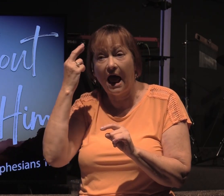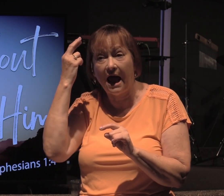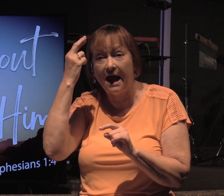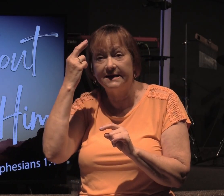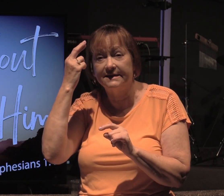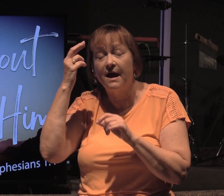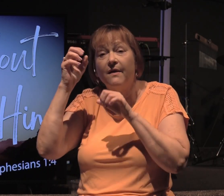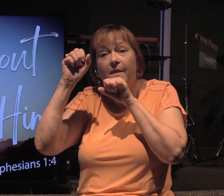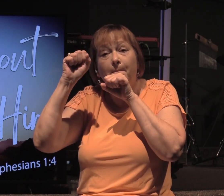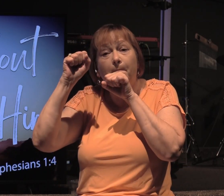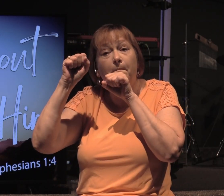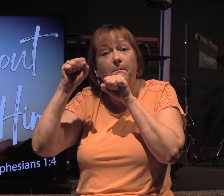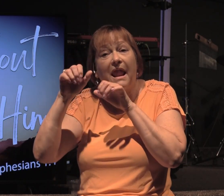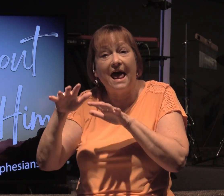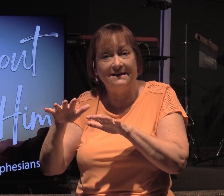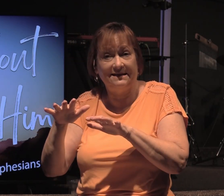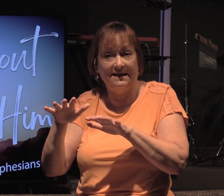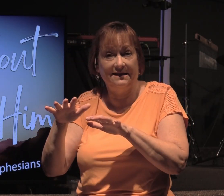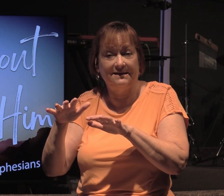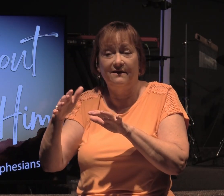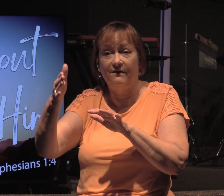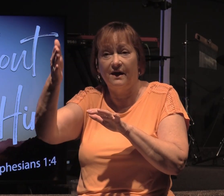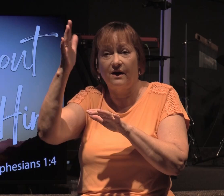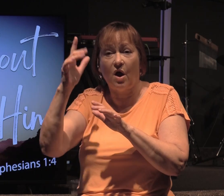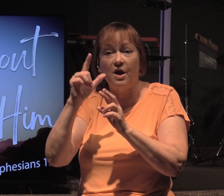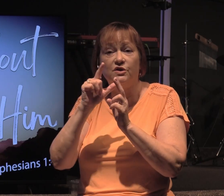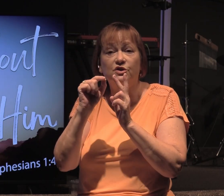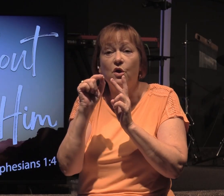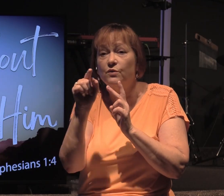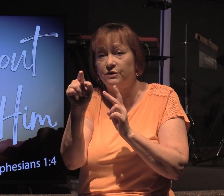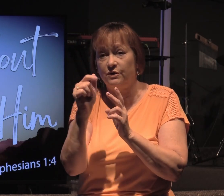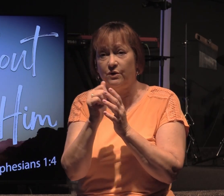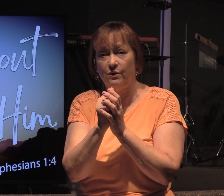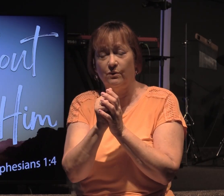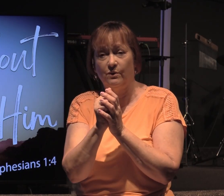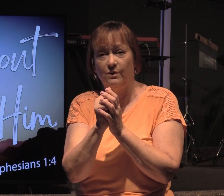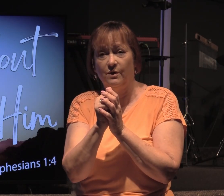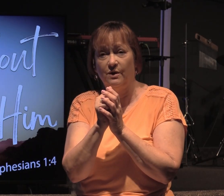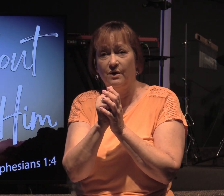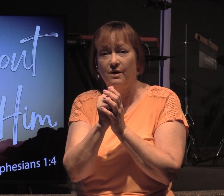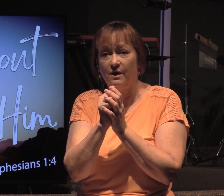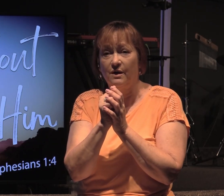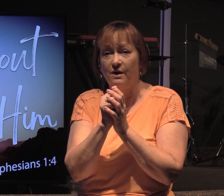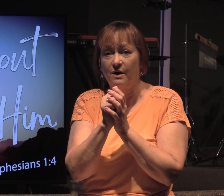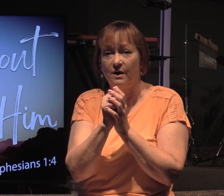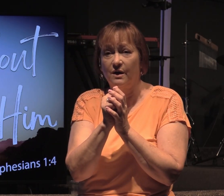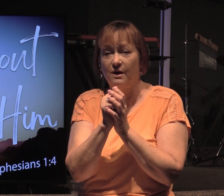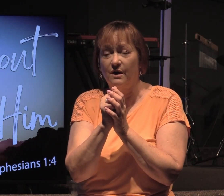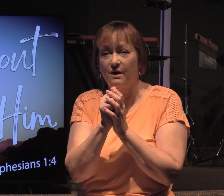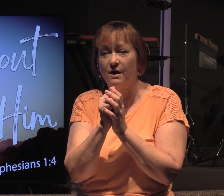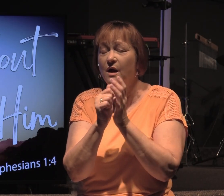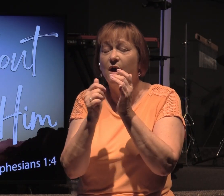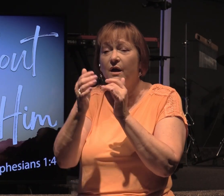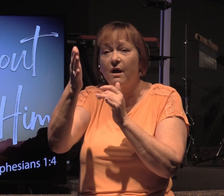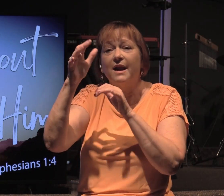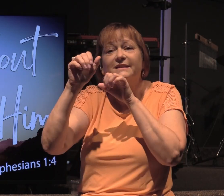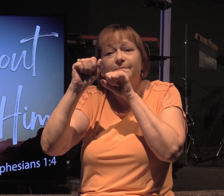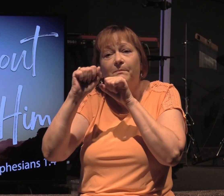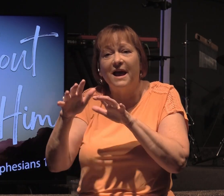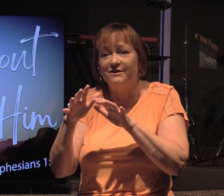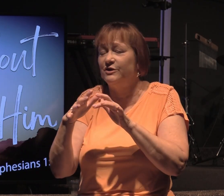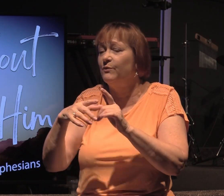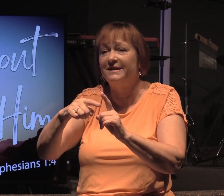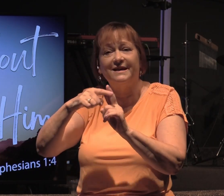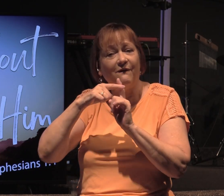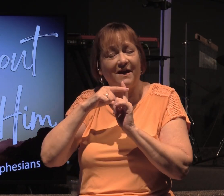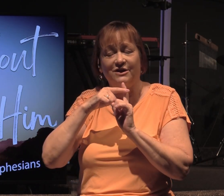the blessing that God chose you, we're going to get into this in a minute, and that God has blessed you with